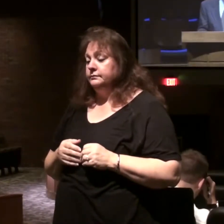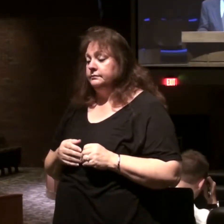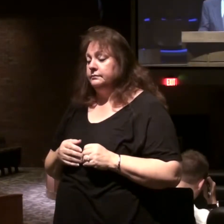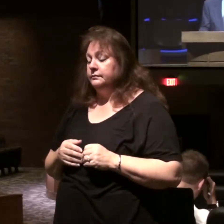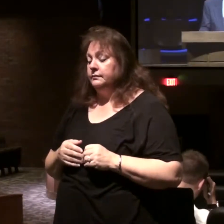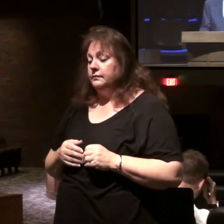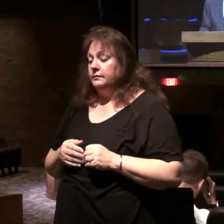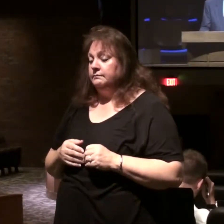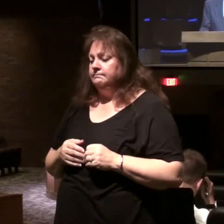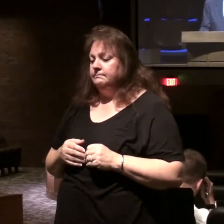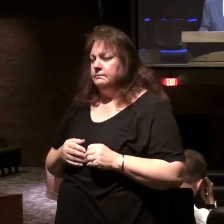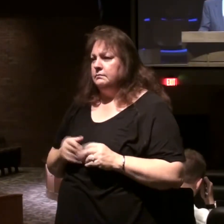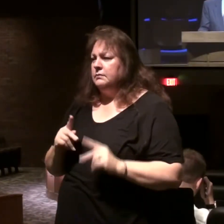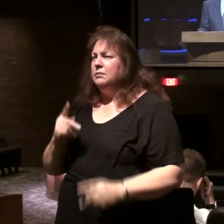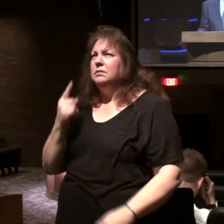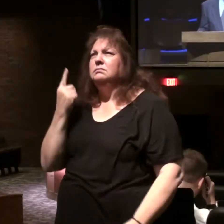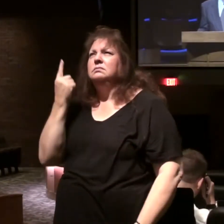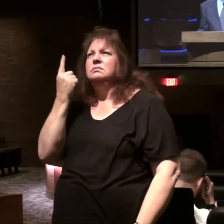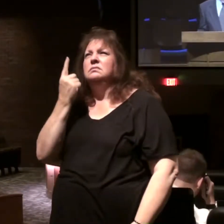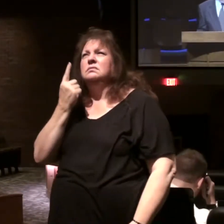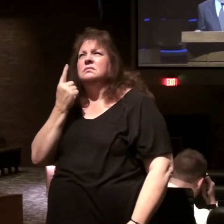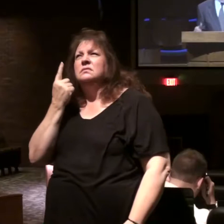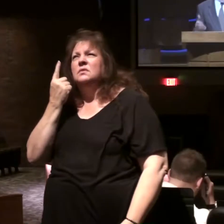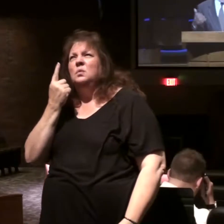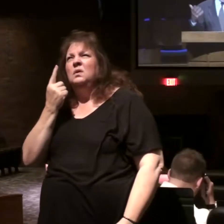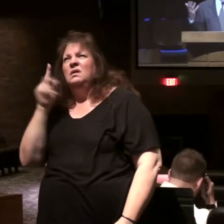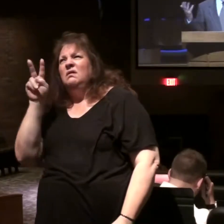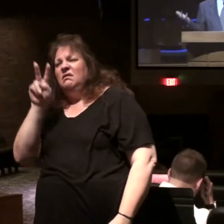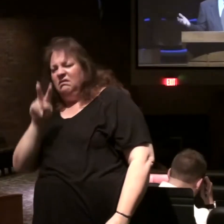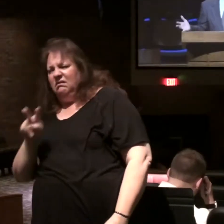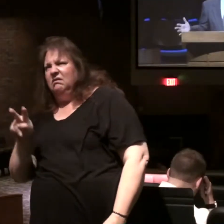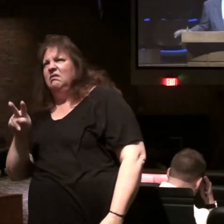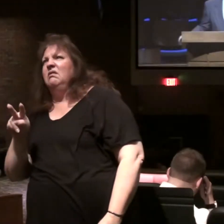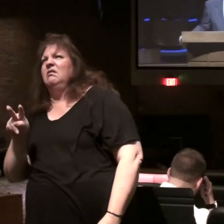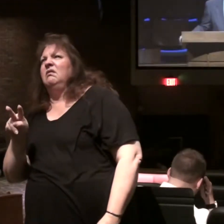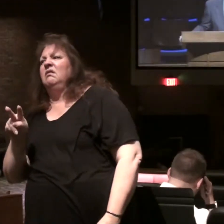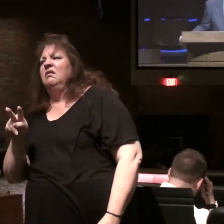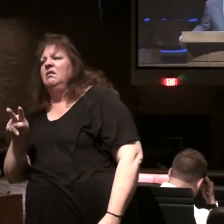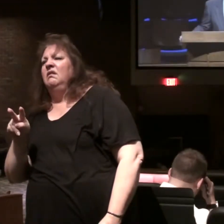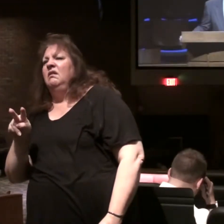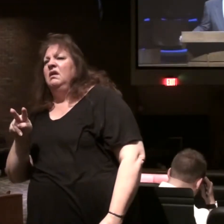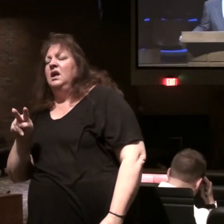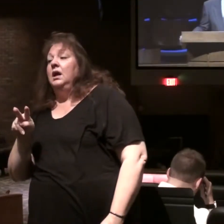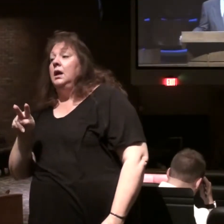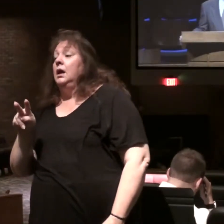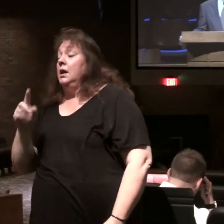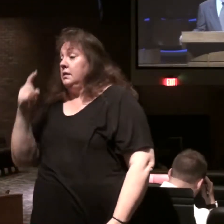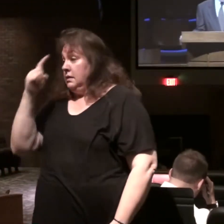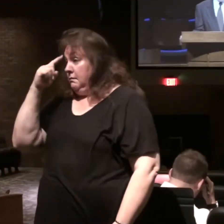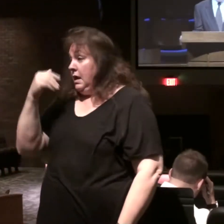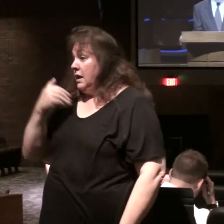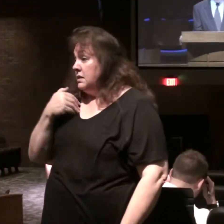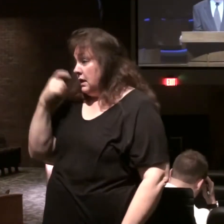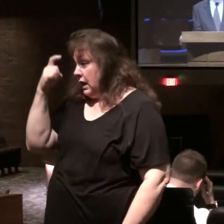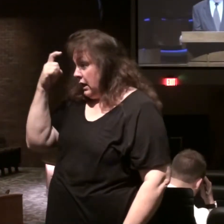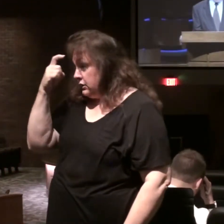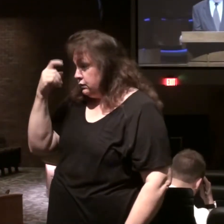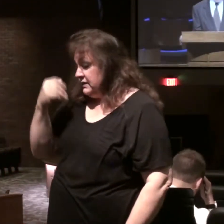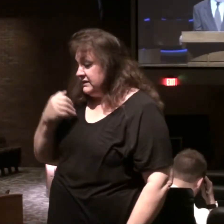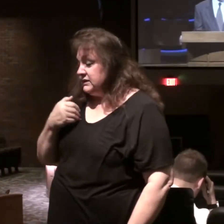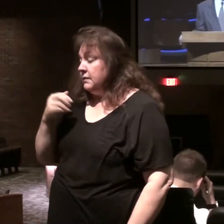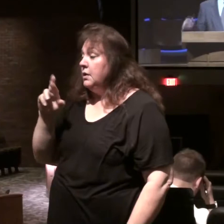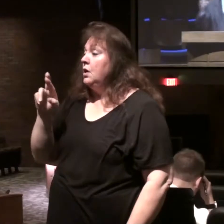they'll wonder when they see this beast here is the mind which has wisdom verse 9 of revelation